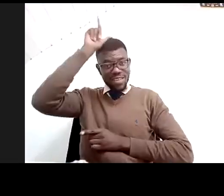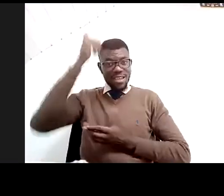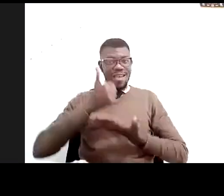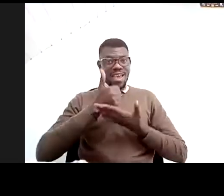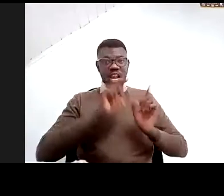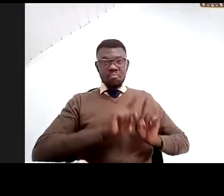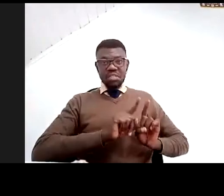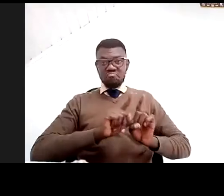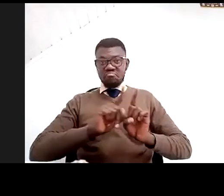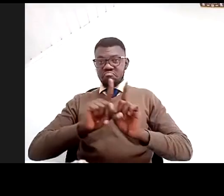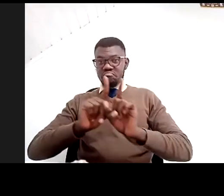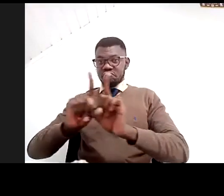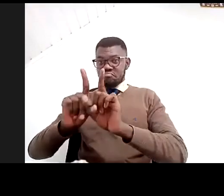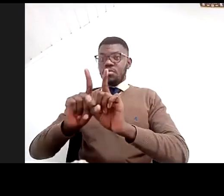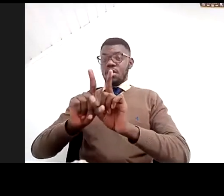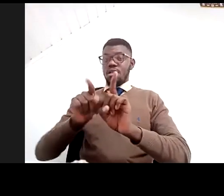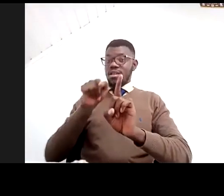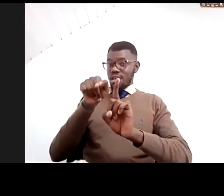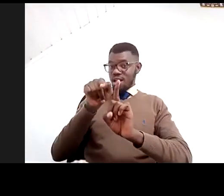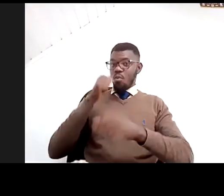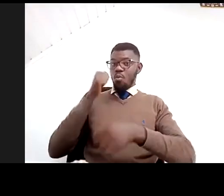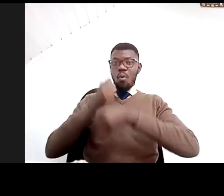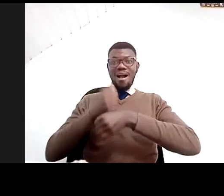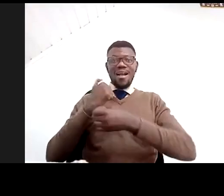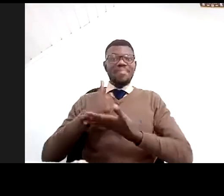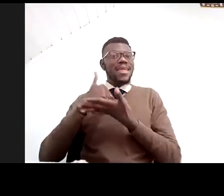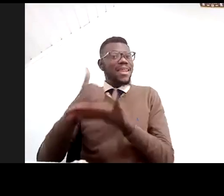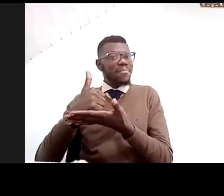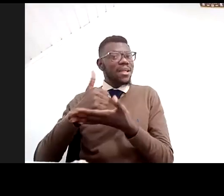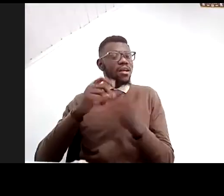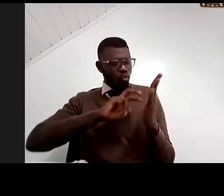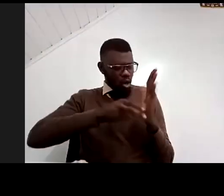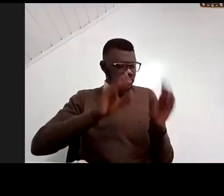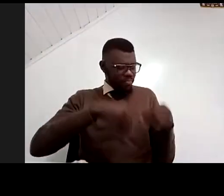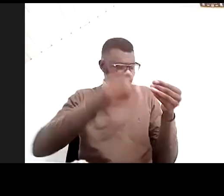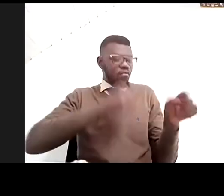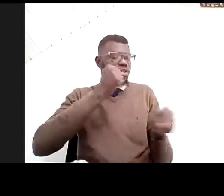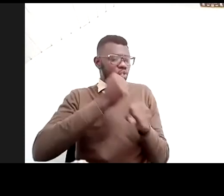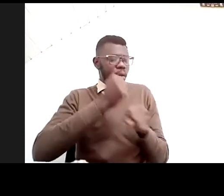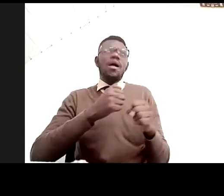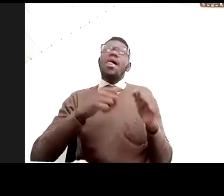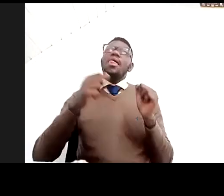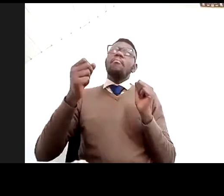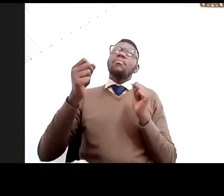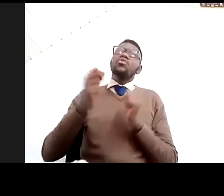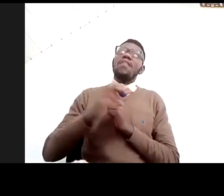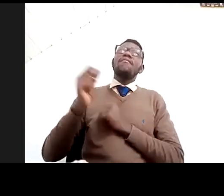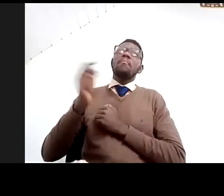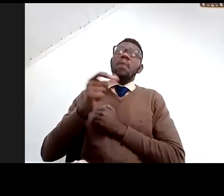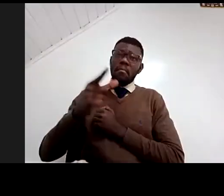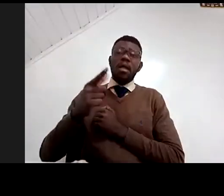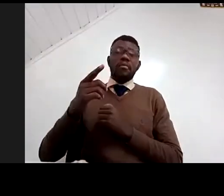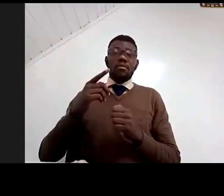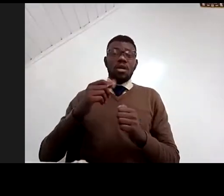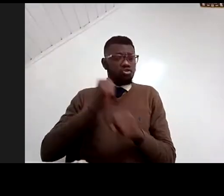He's hired full-time as they are. We gave them, uh, work contracts, labor contracts for 12 months. So, and we created jobs